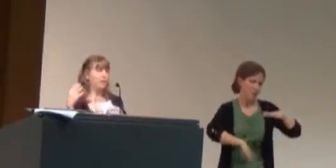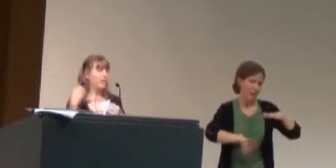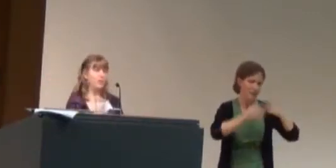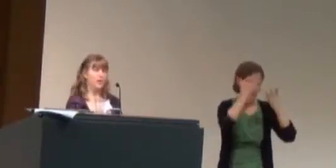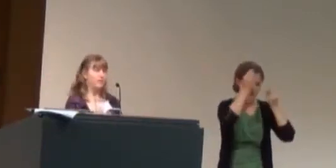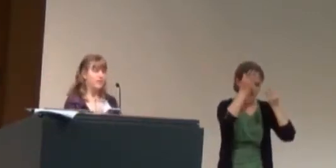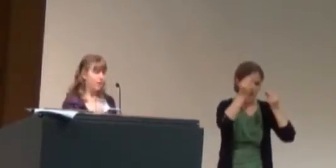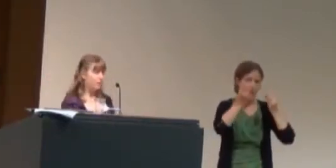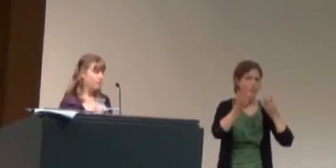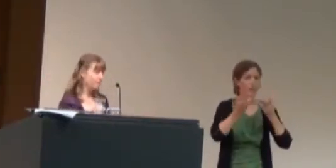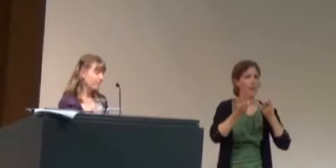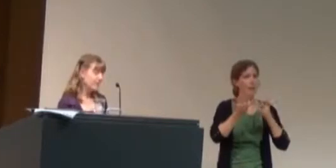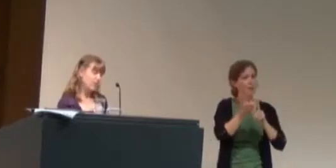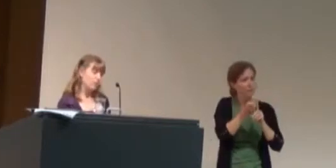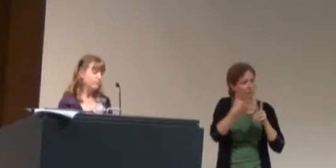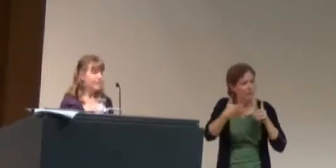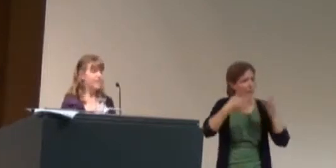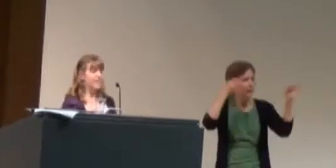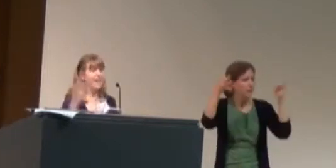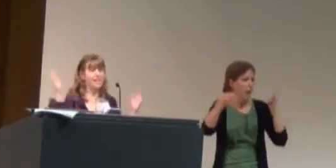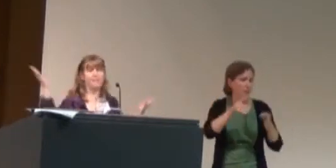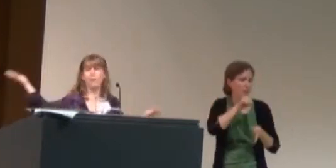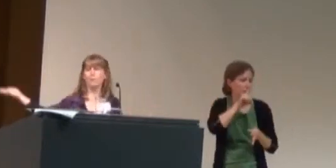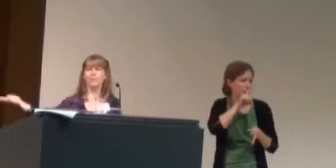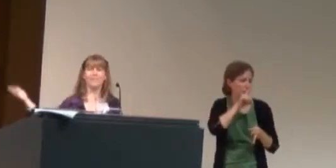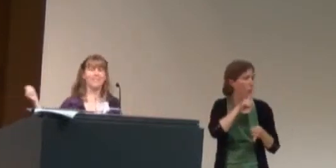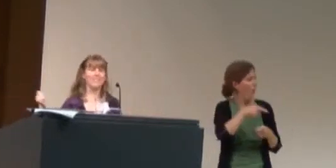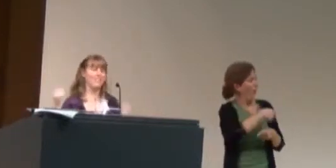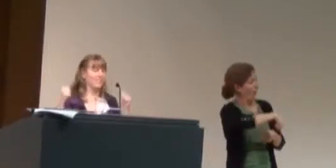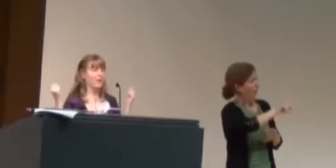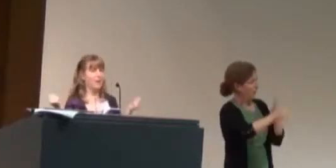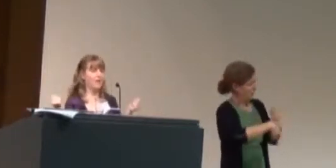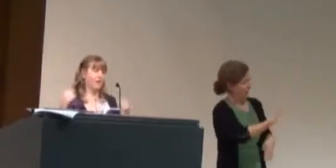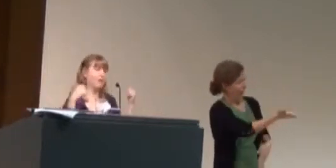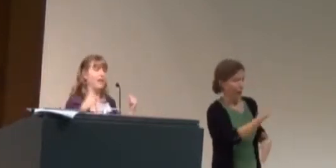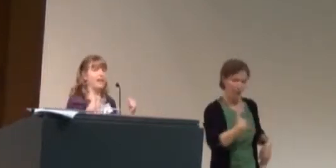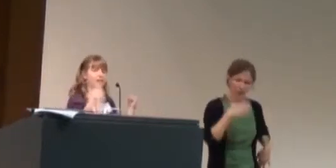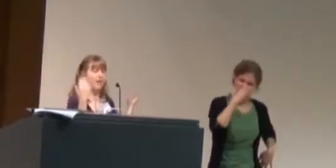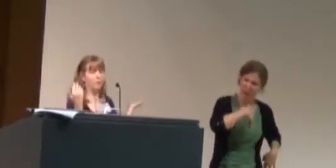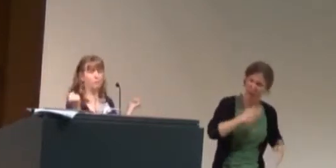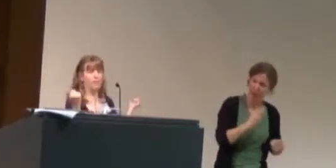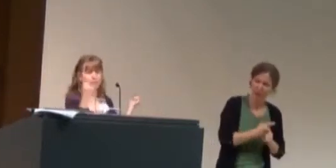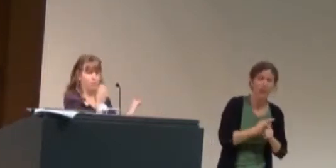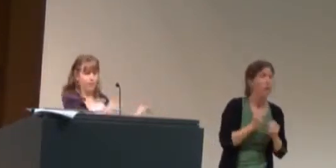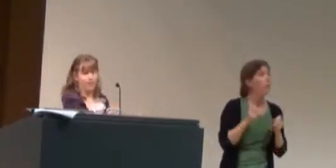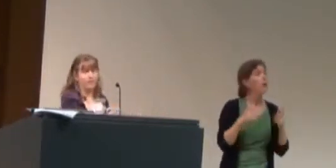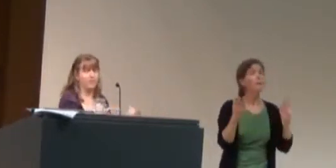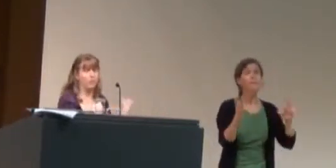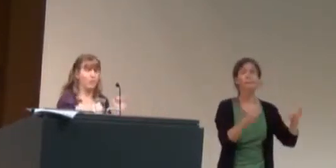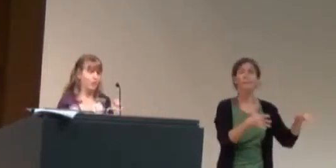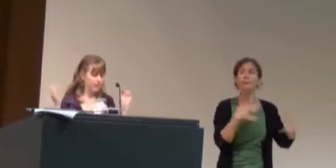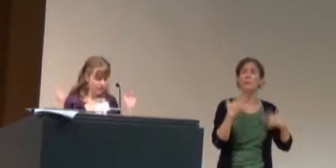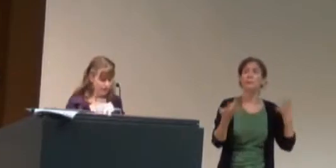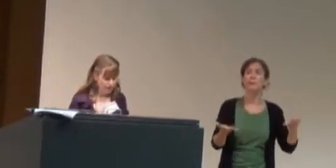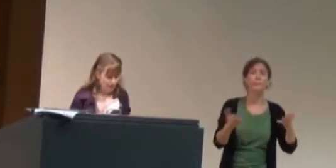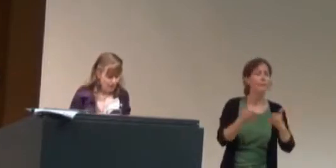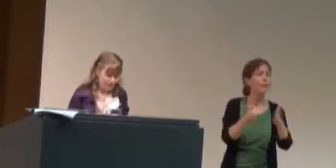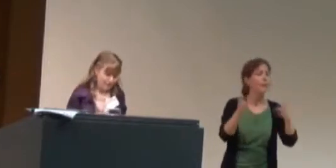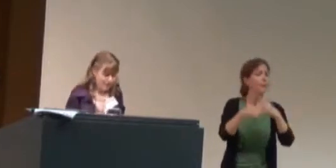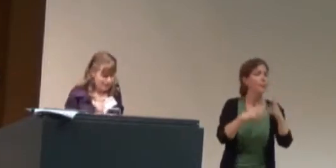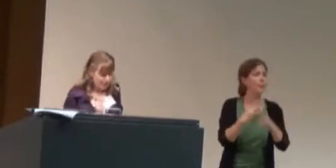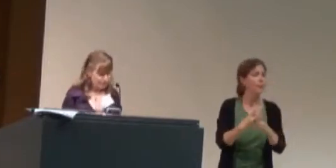very rarely nuanced at all. So, it's, hey, these people exist. Isn't that weird? Okay, now what's going on in soap operas?